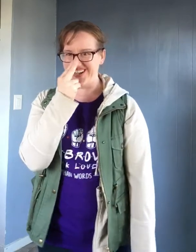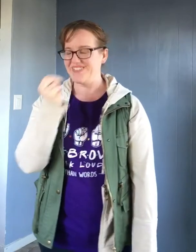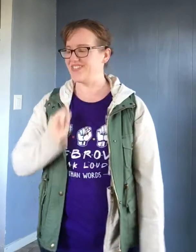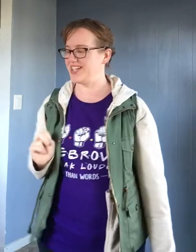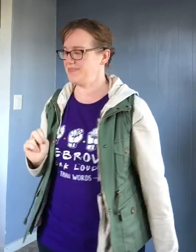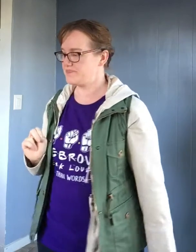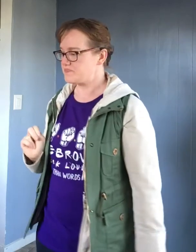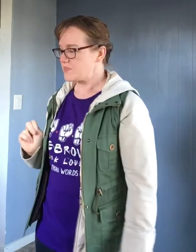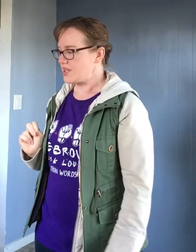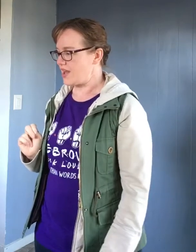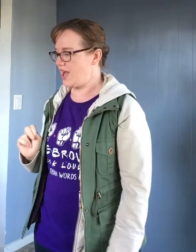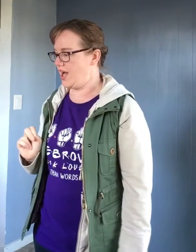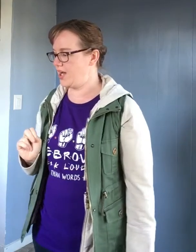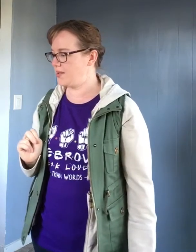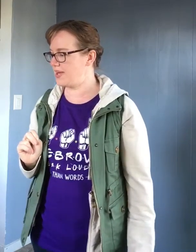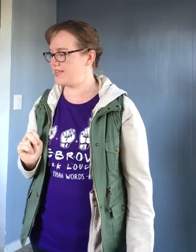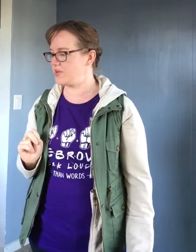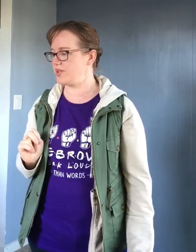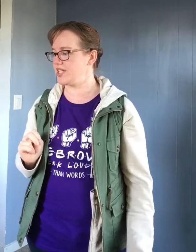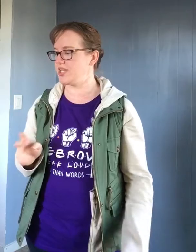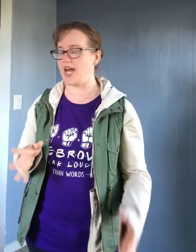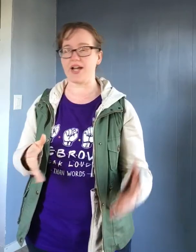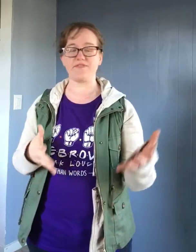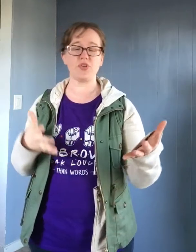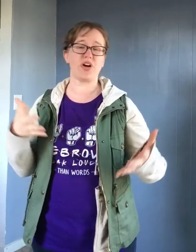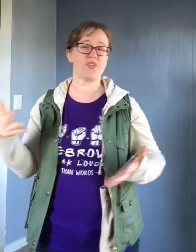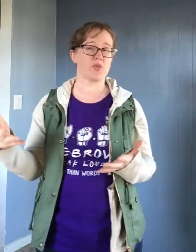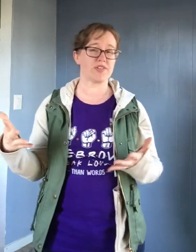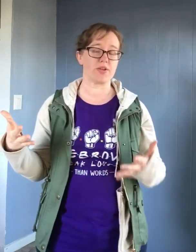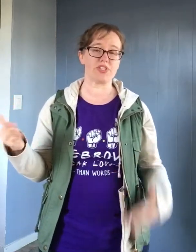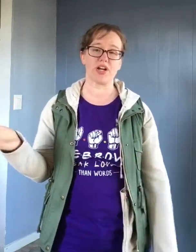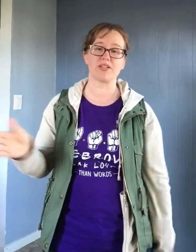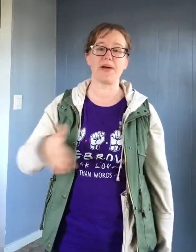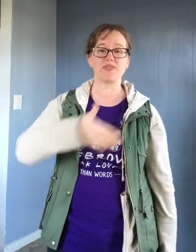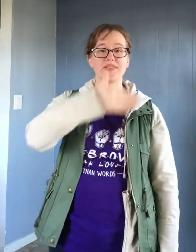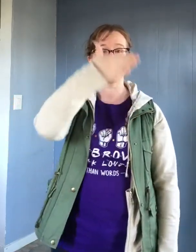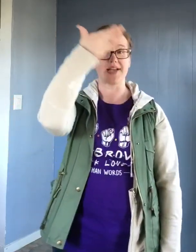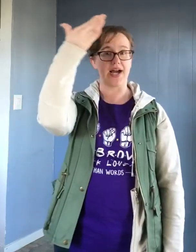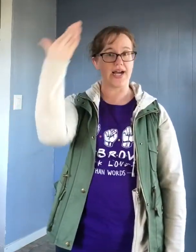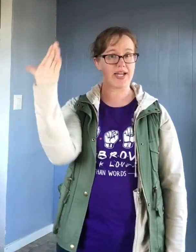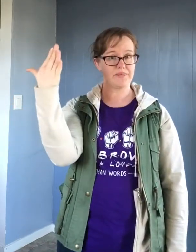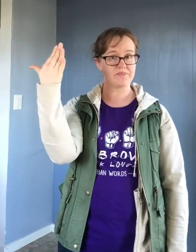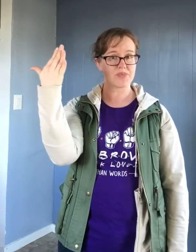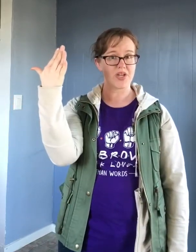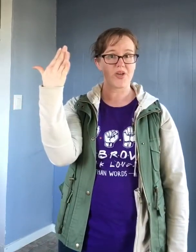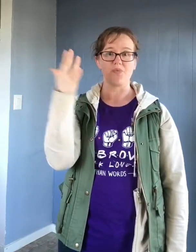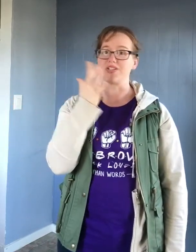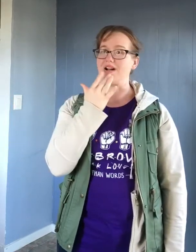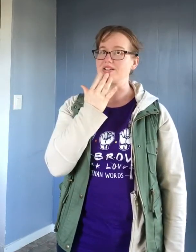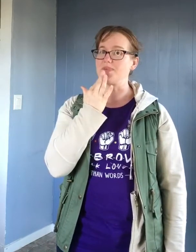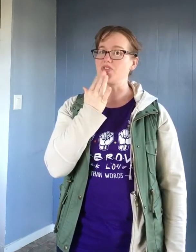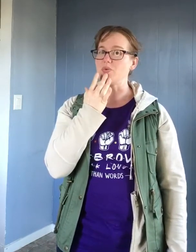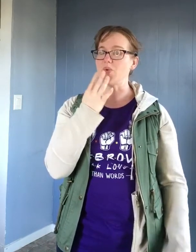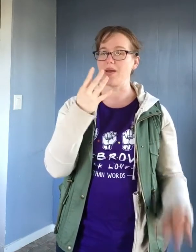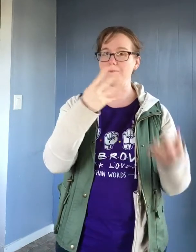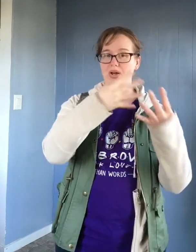Funny. Um, and then we had a few other words. Like we talked about sky. We talked about the rainbow